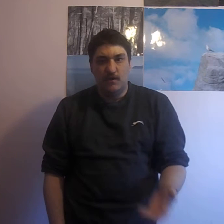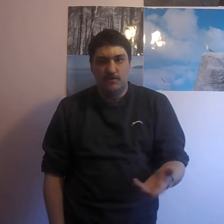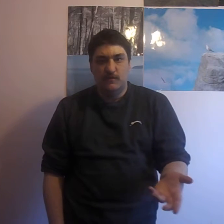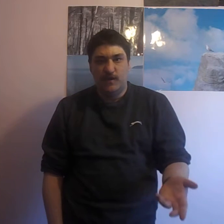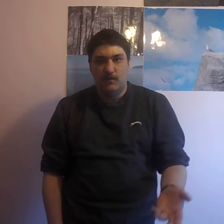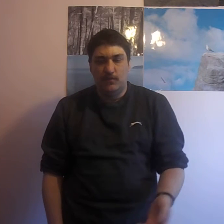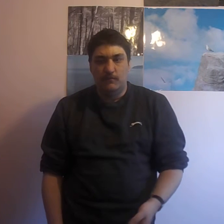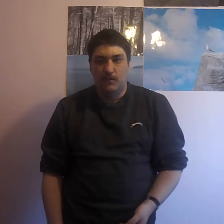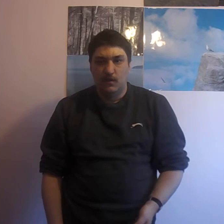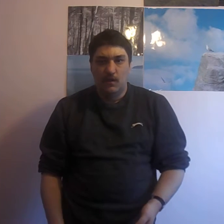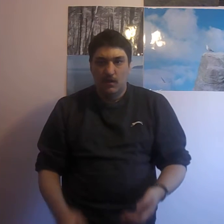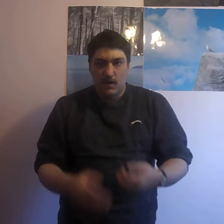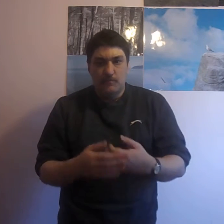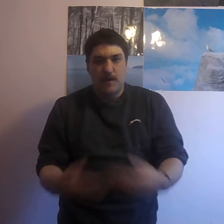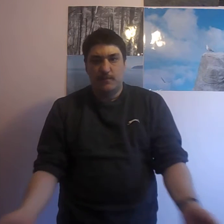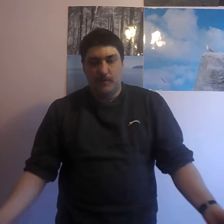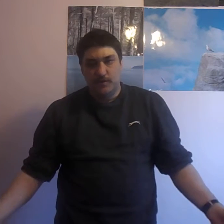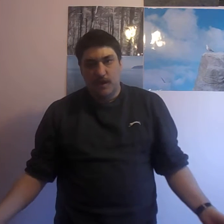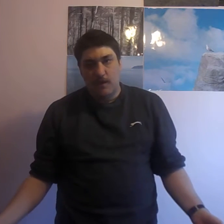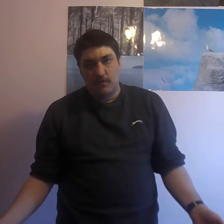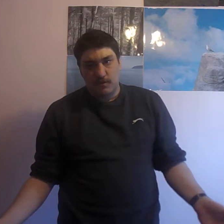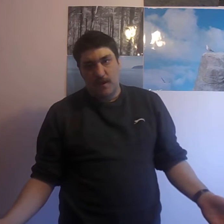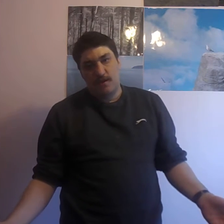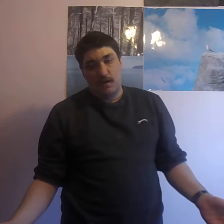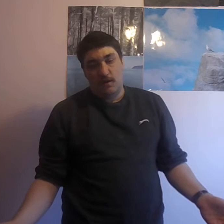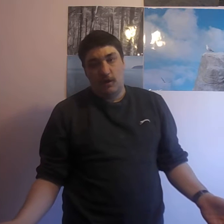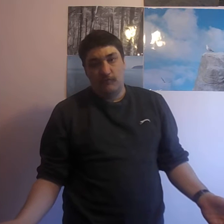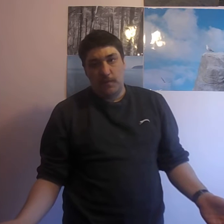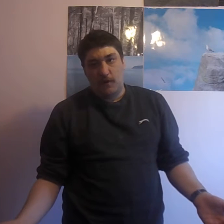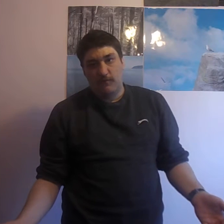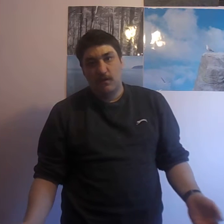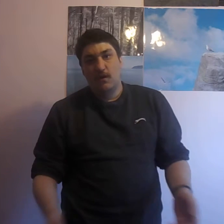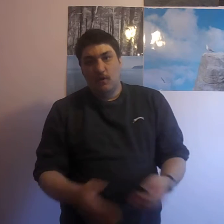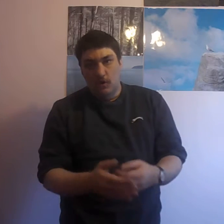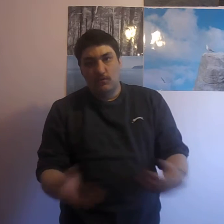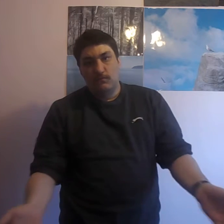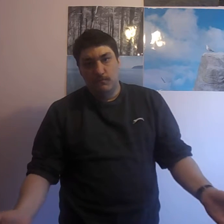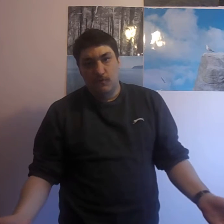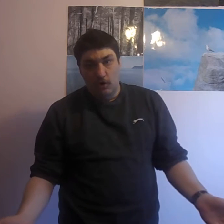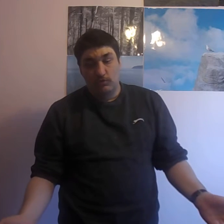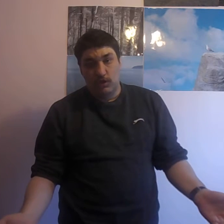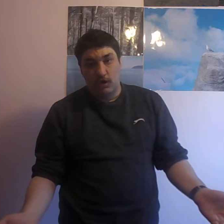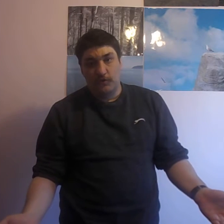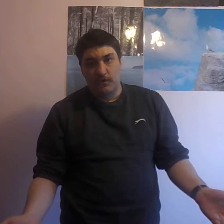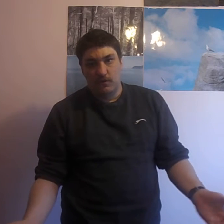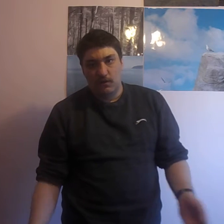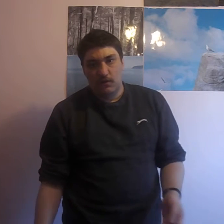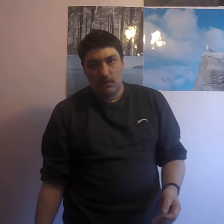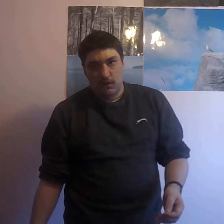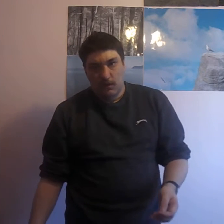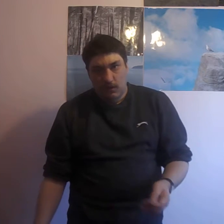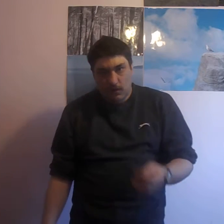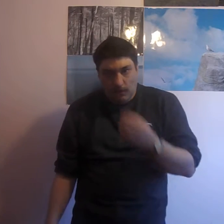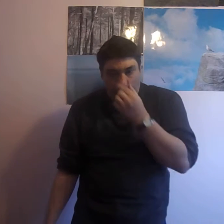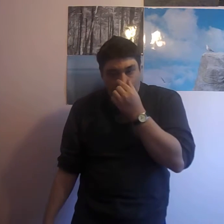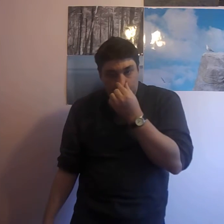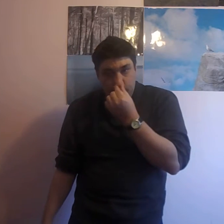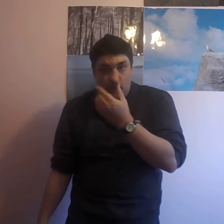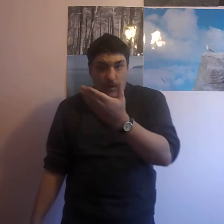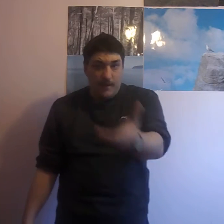you've killed them. It's bred a bunch of games that are basically COD ripoffs, or called COD, where that